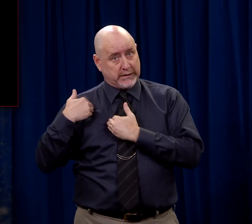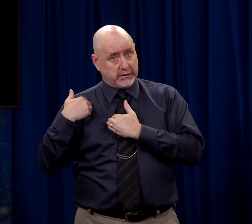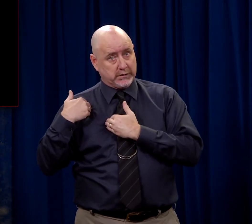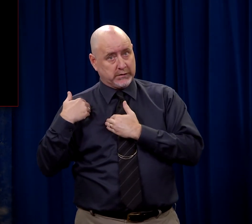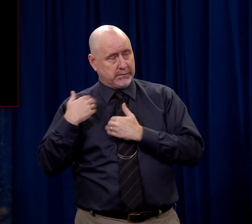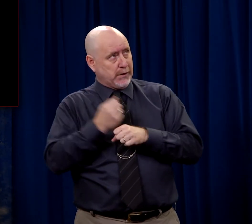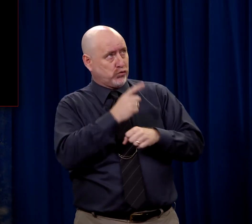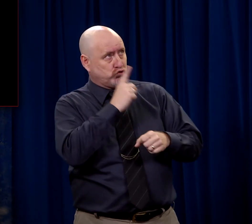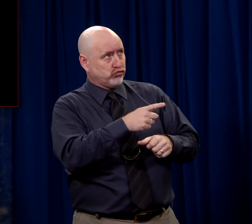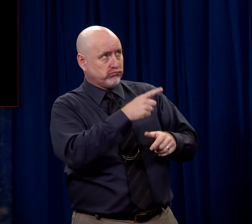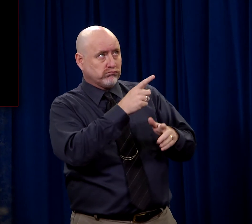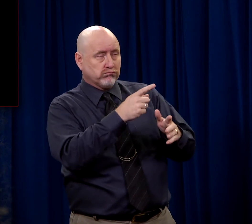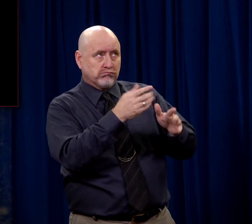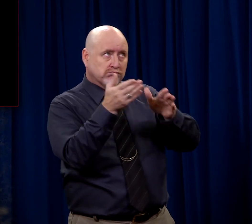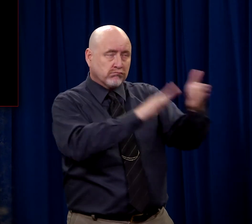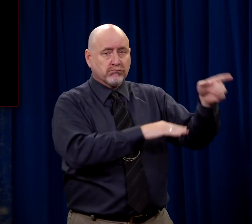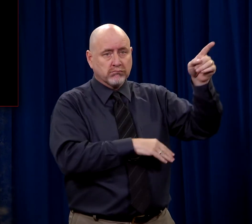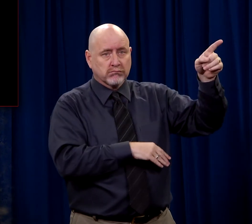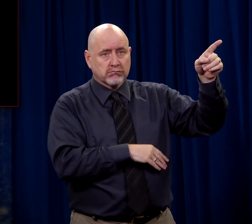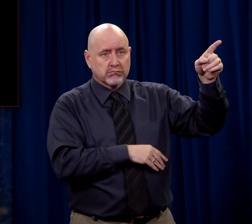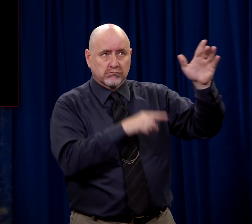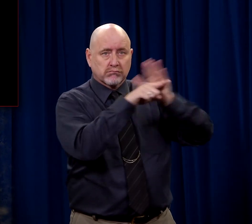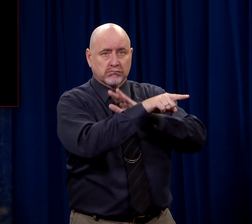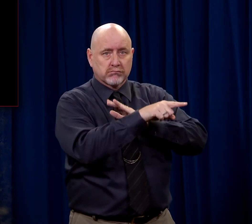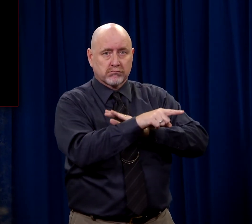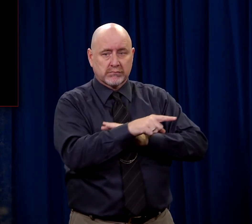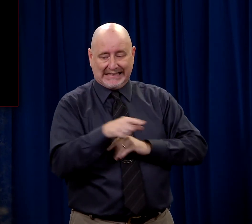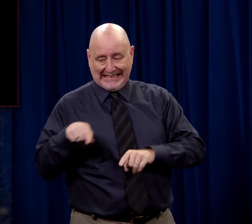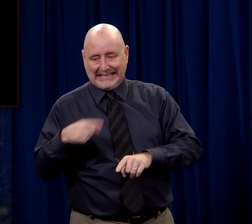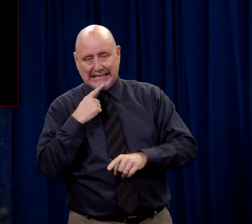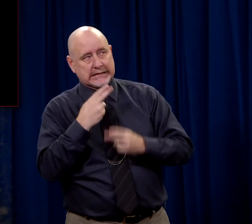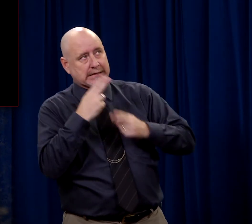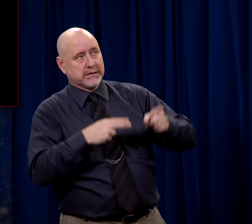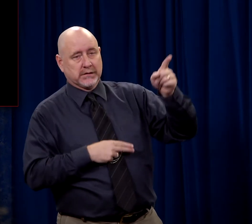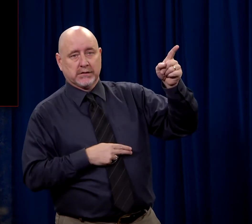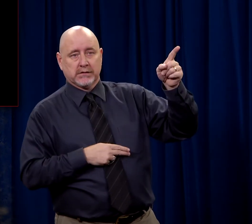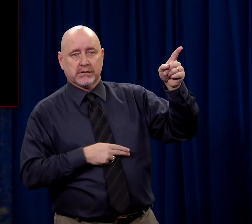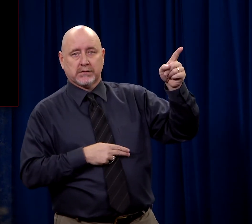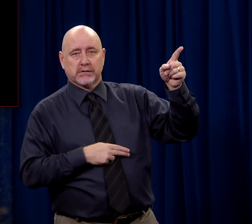the responsibility of making sure that he was executed, claims Him to be innocent.